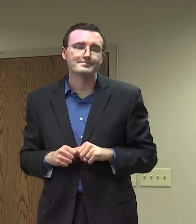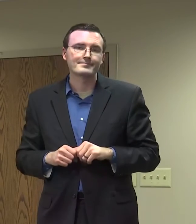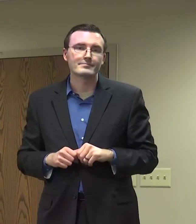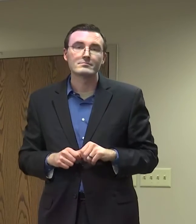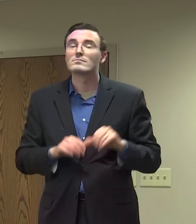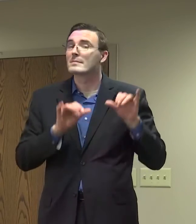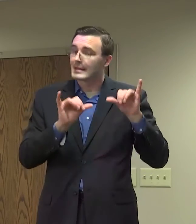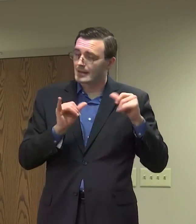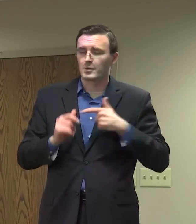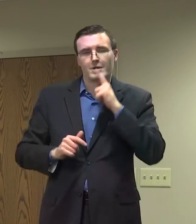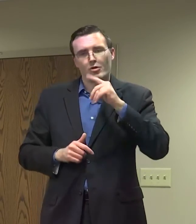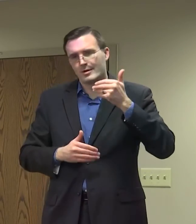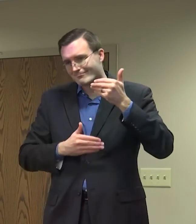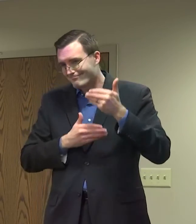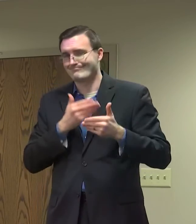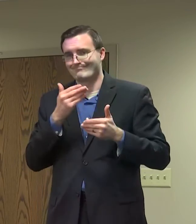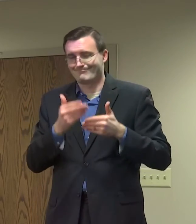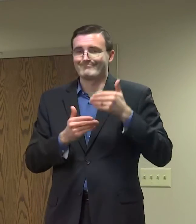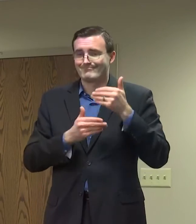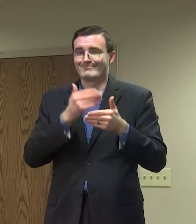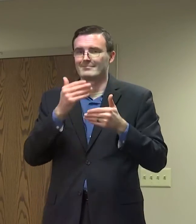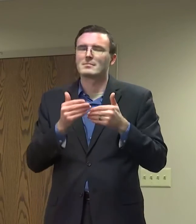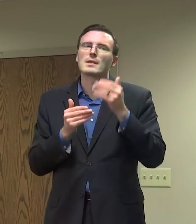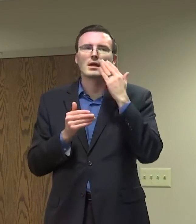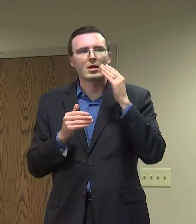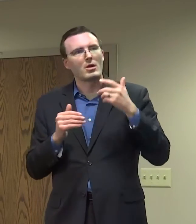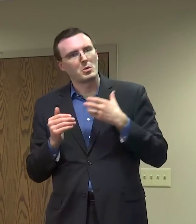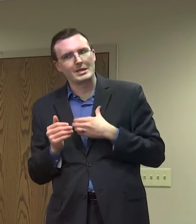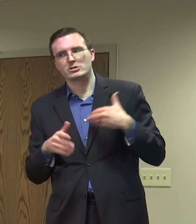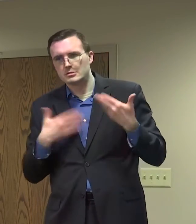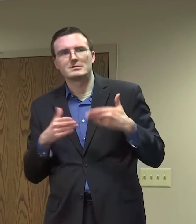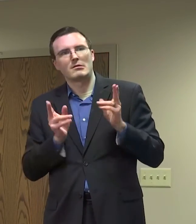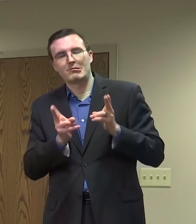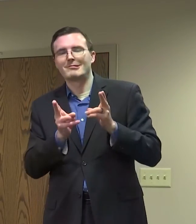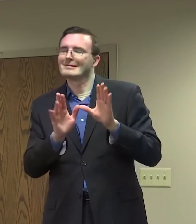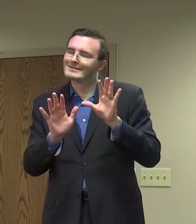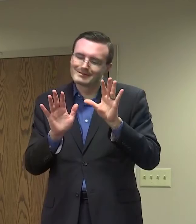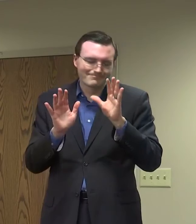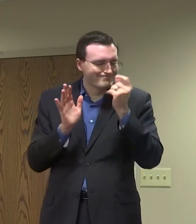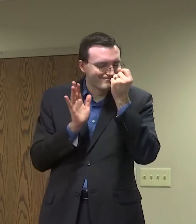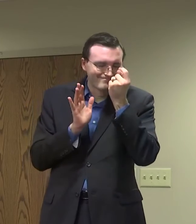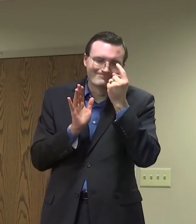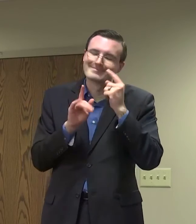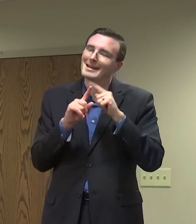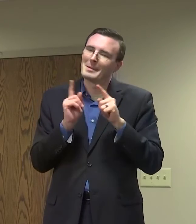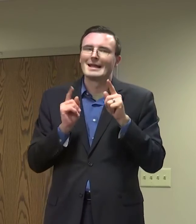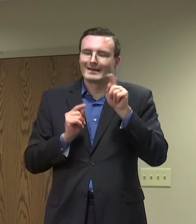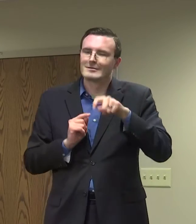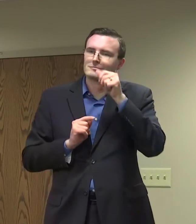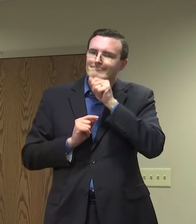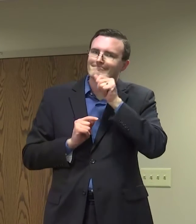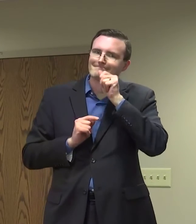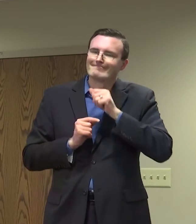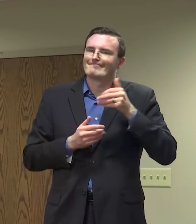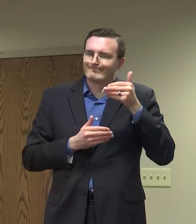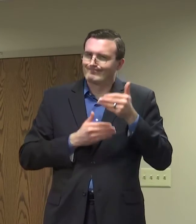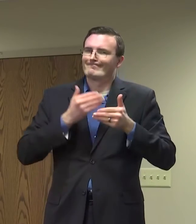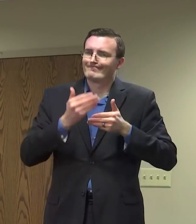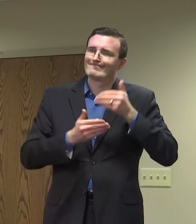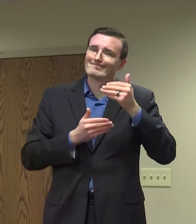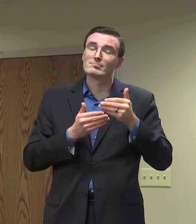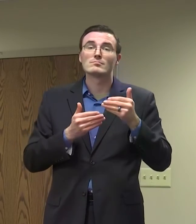it's a bit slower than we all would like. And we know that we also have a long way to go before we are entirely through this pandemic.